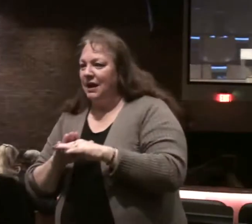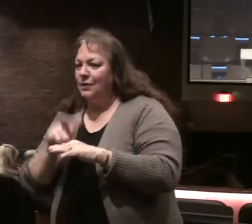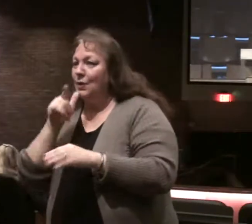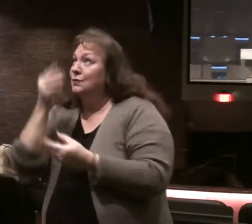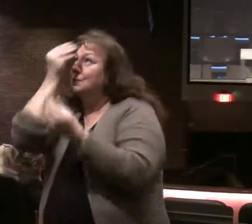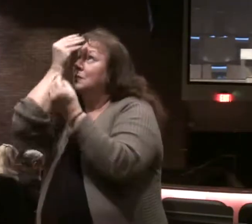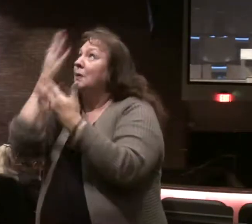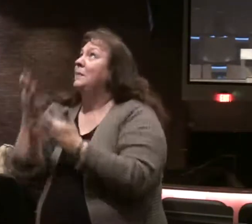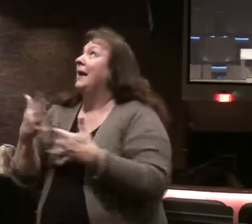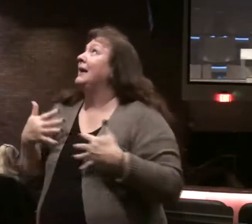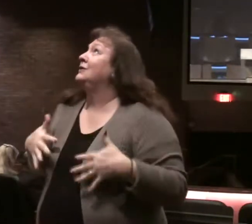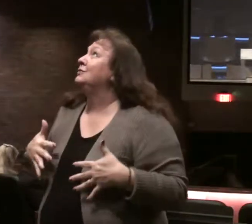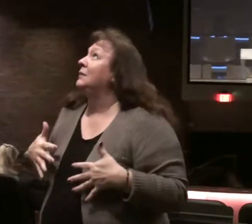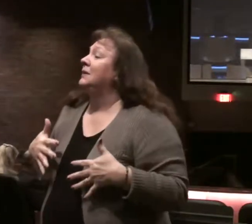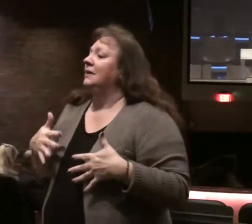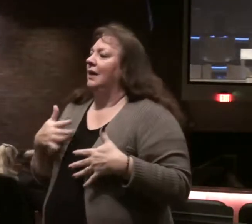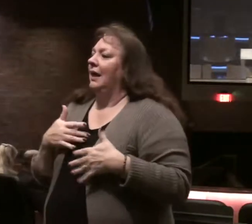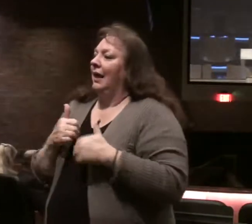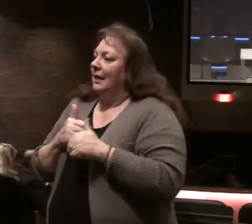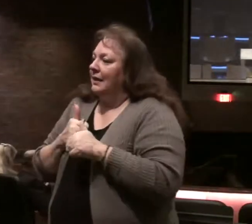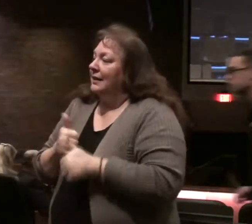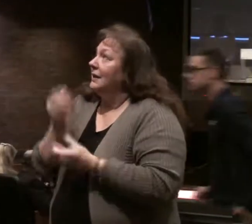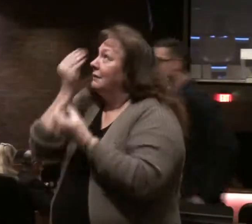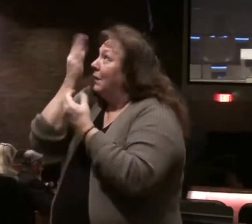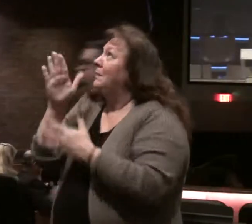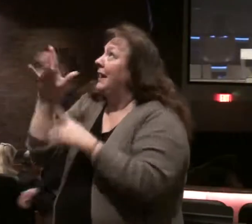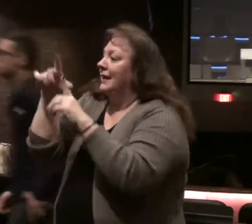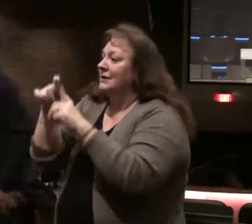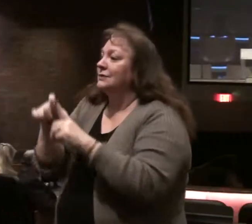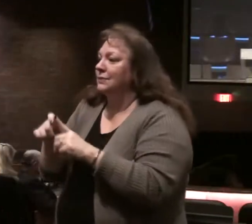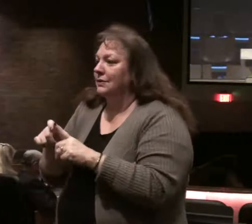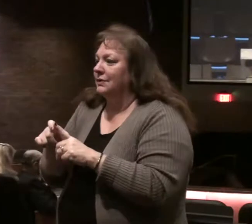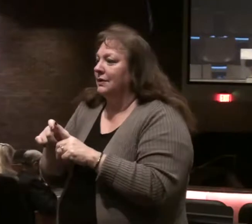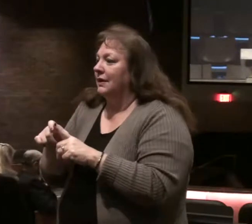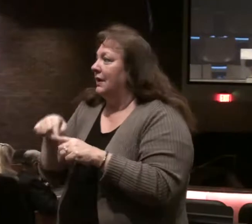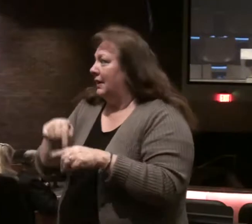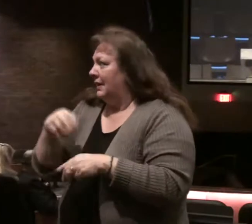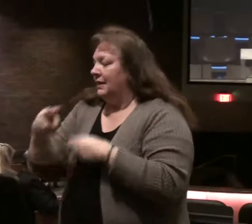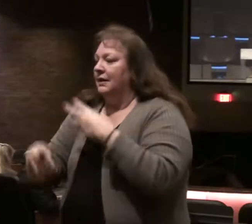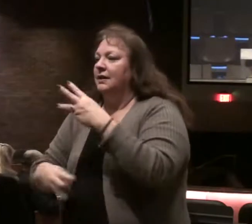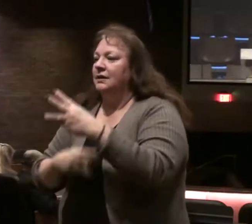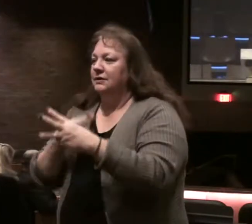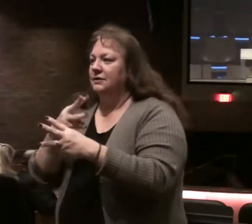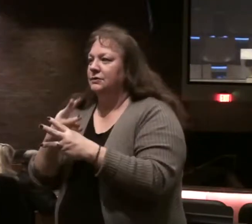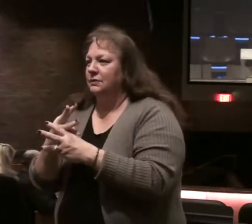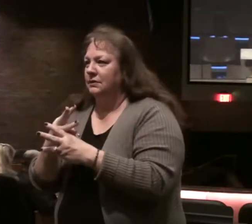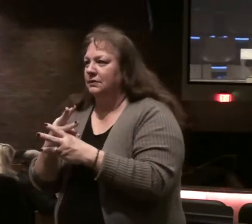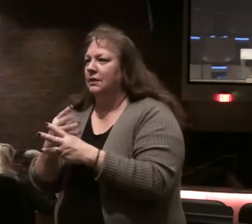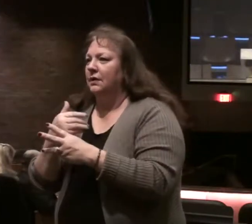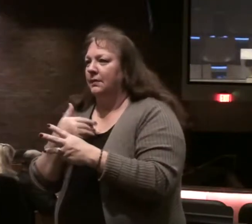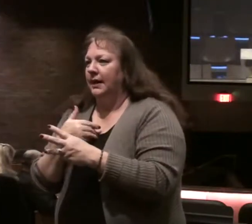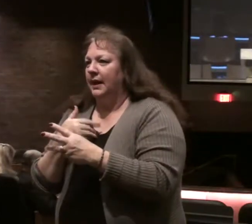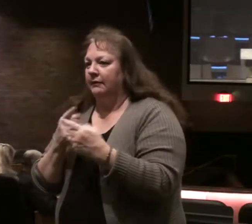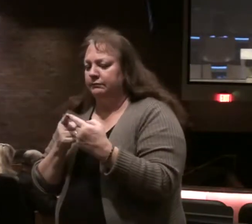to and tremble that and live according to God's word, but also in this world it will bring opposition.